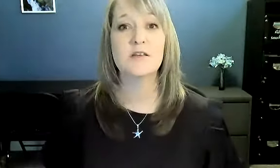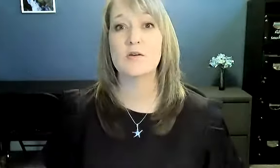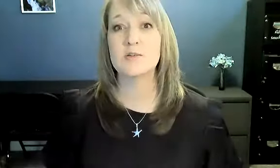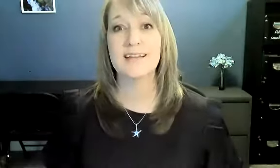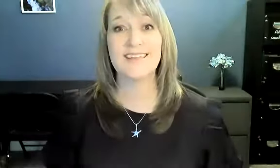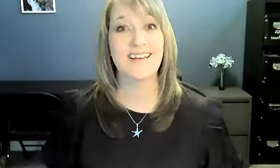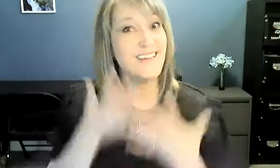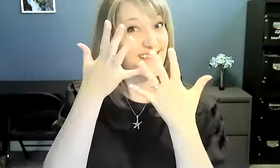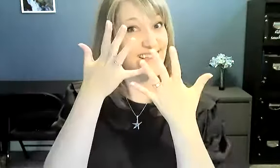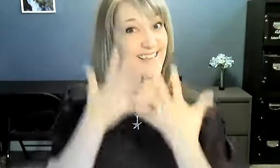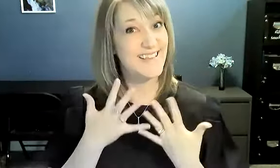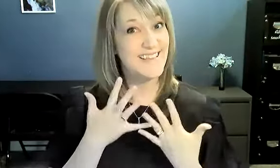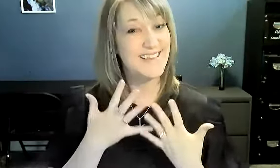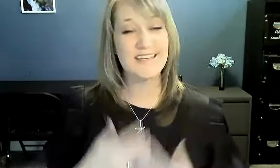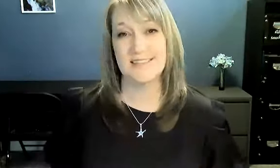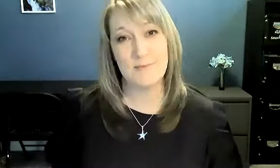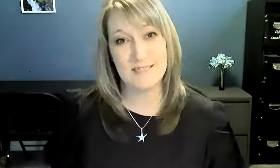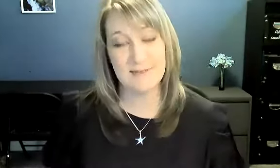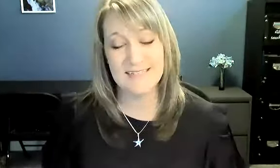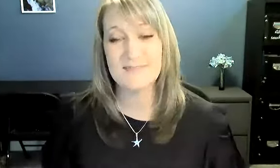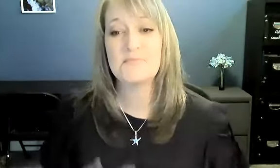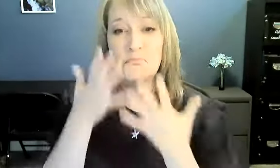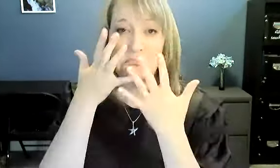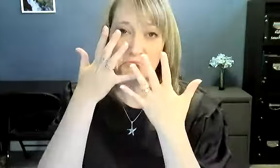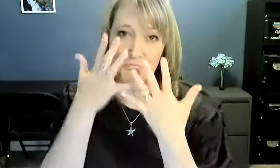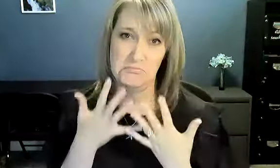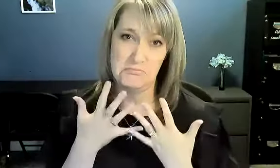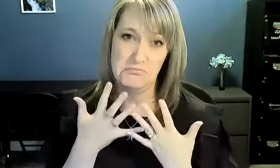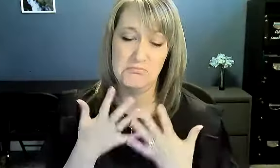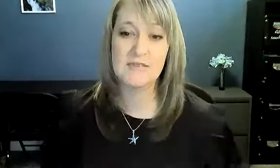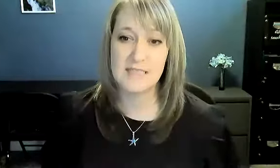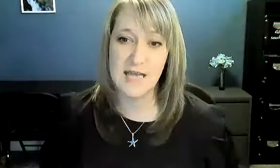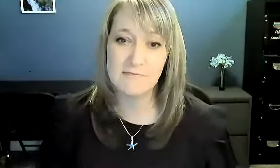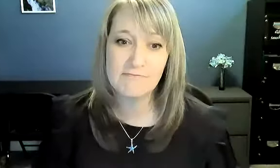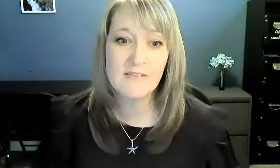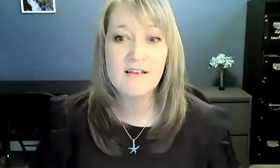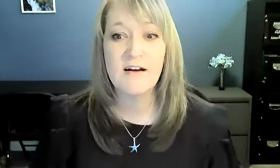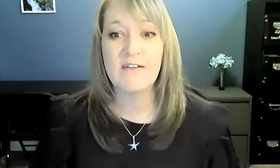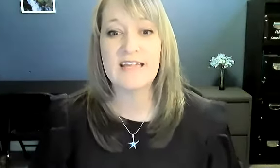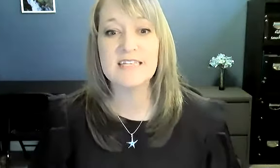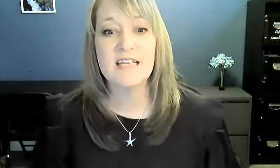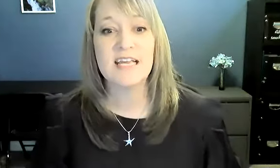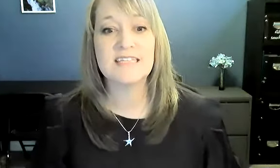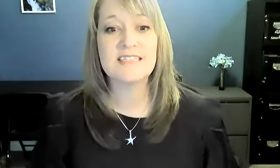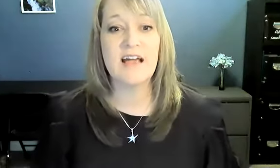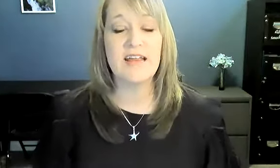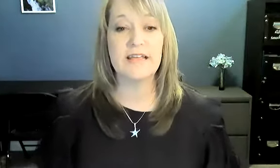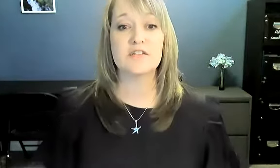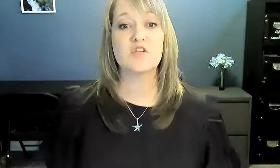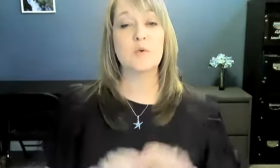You also can't sign. Because that makes no sense. Sad. All right. Excited. So you